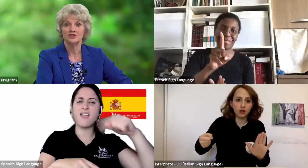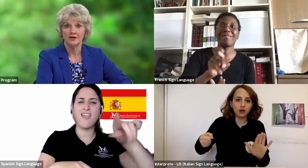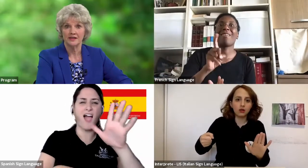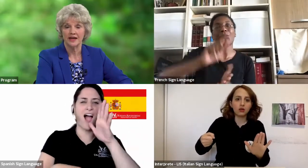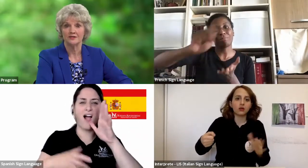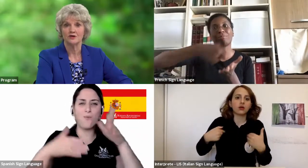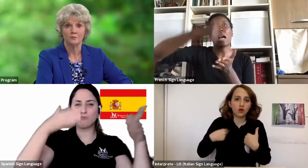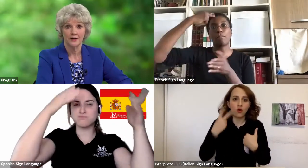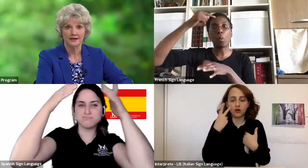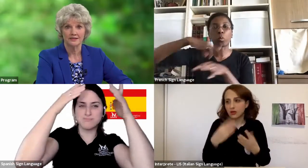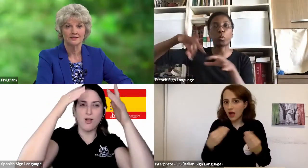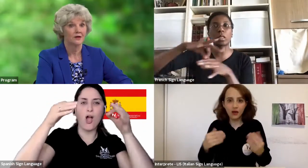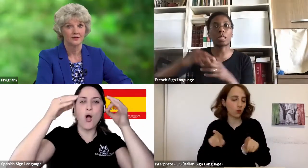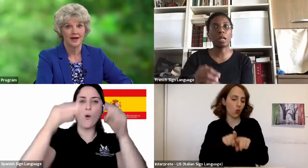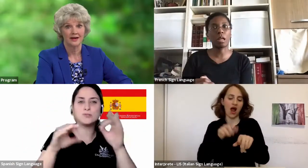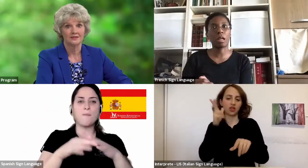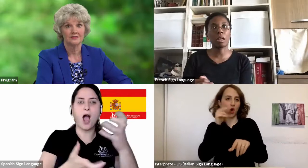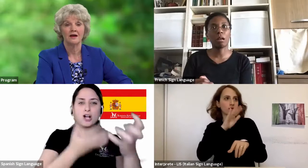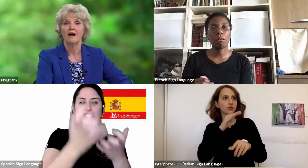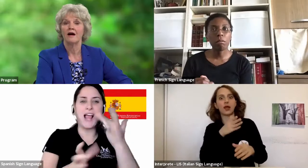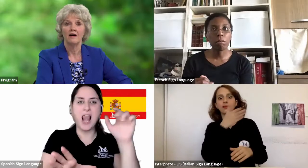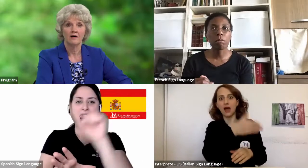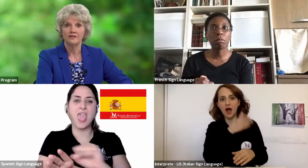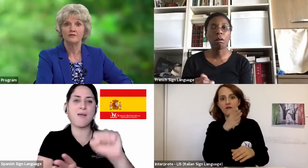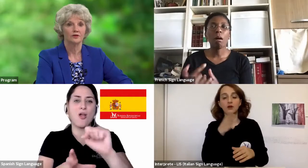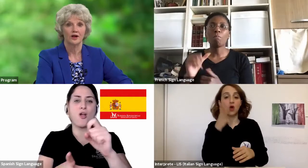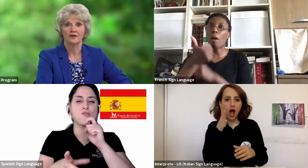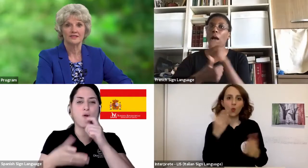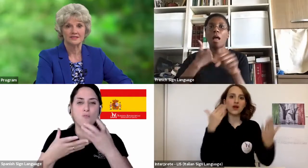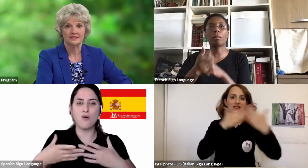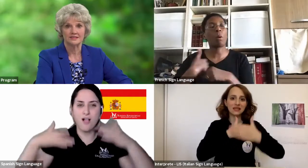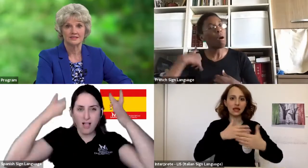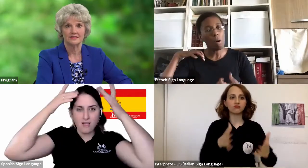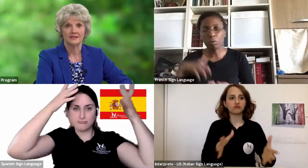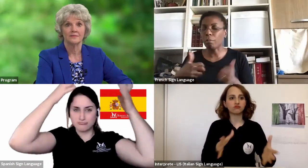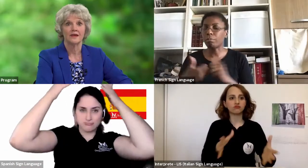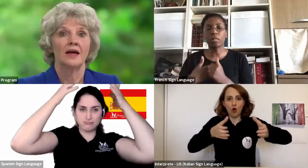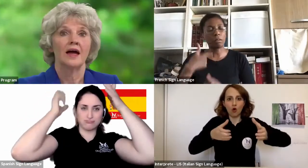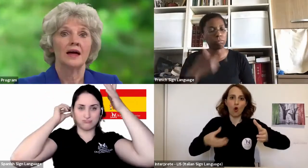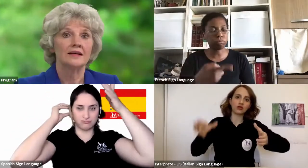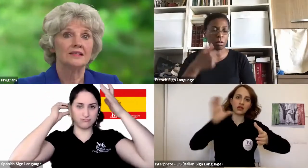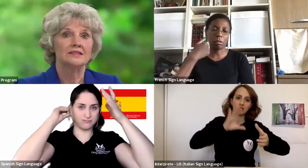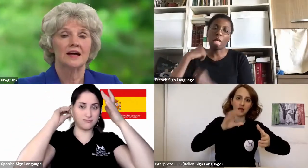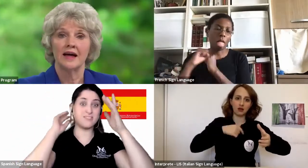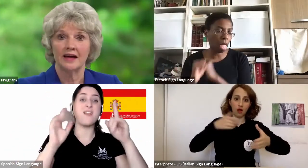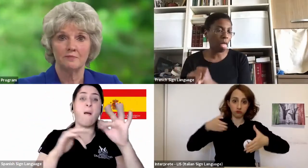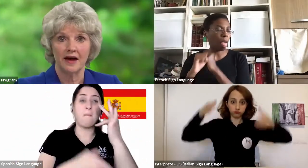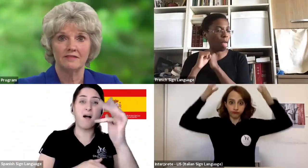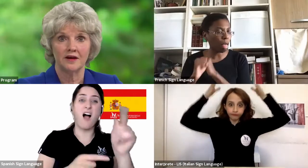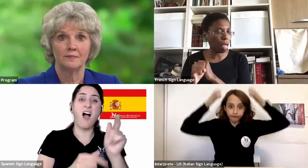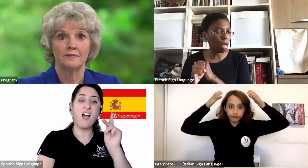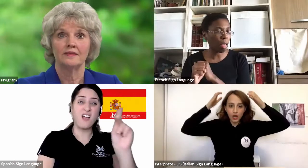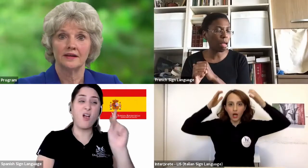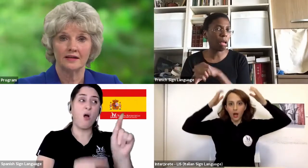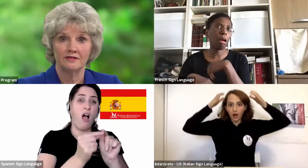in jerry cans or buckets on their heads, often for long distances. At least, I had a